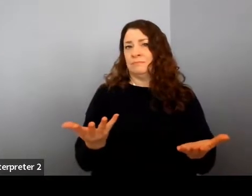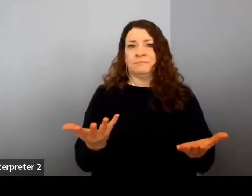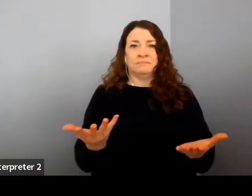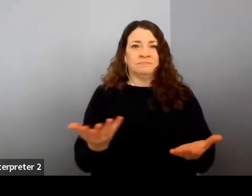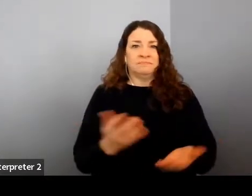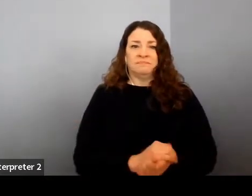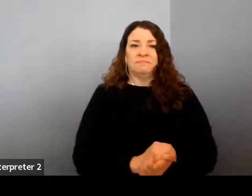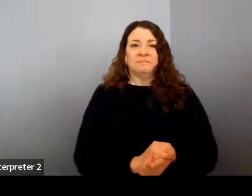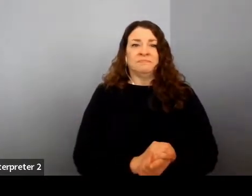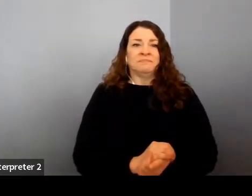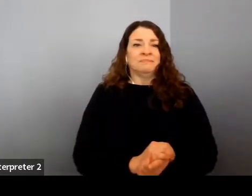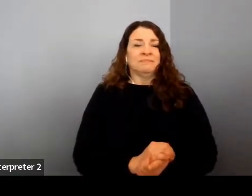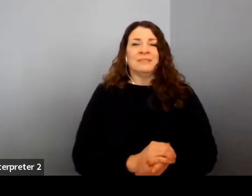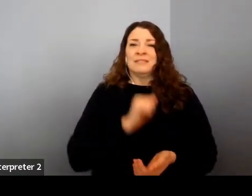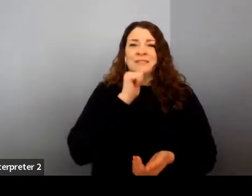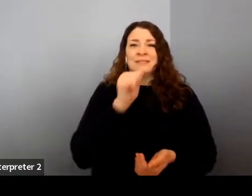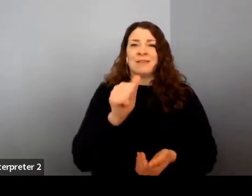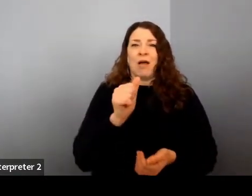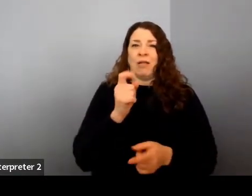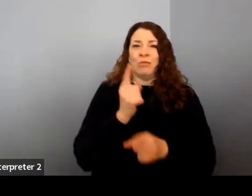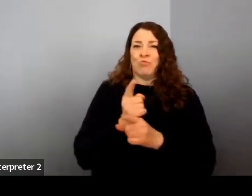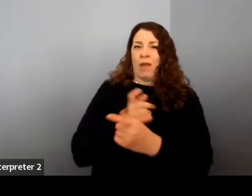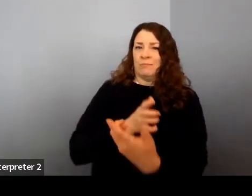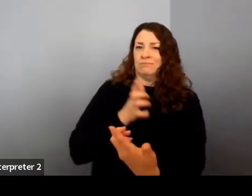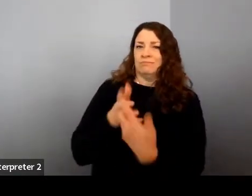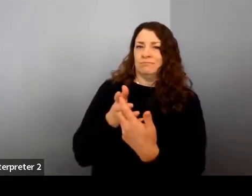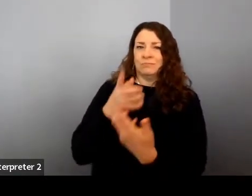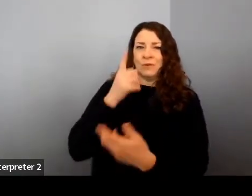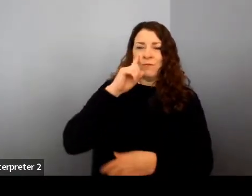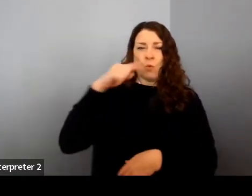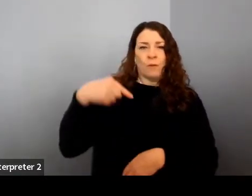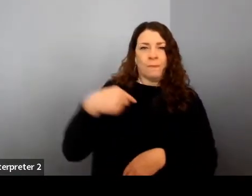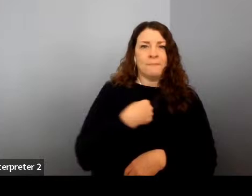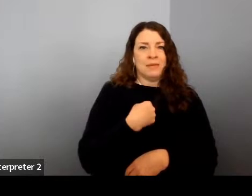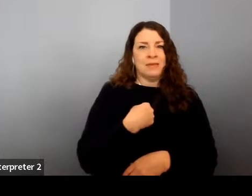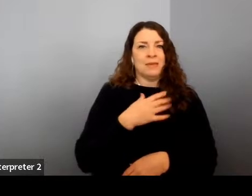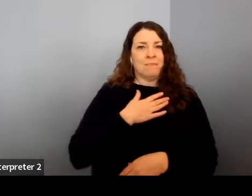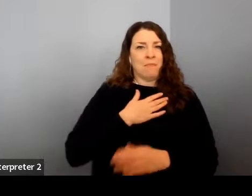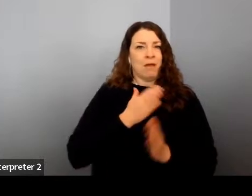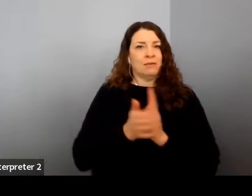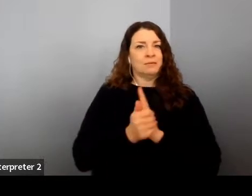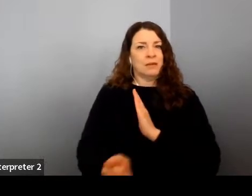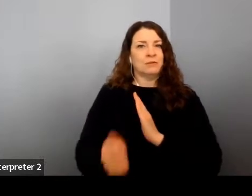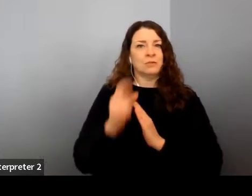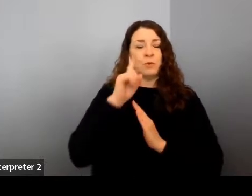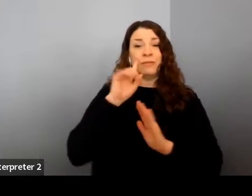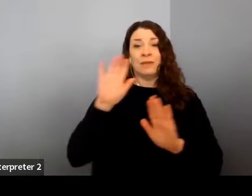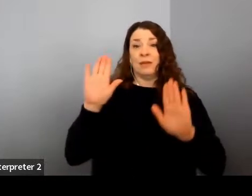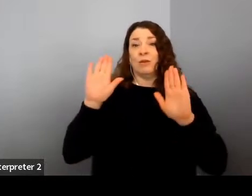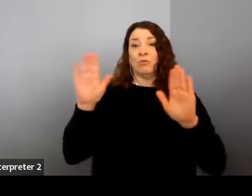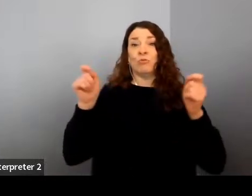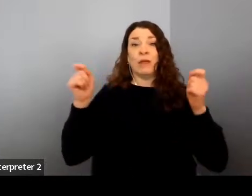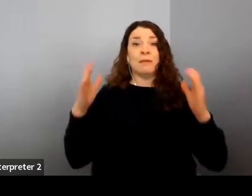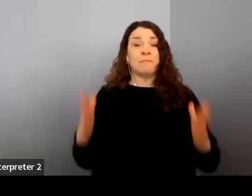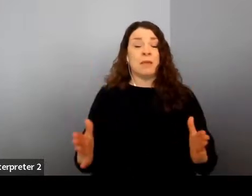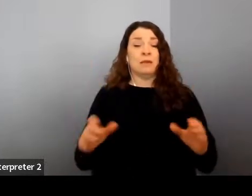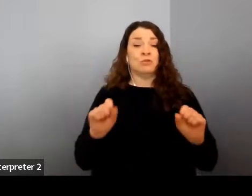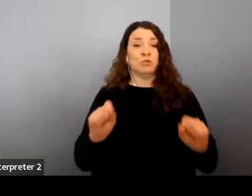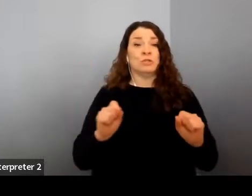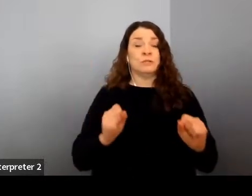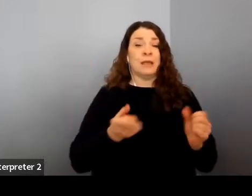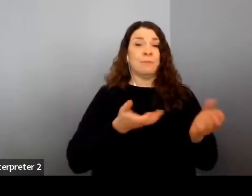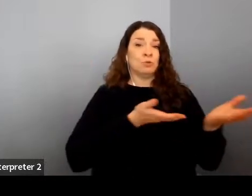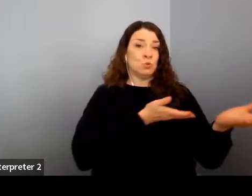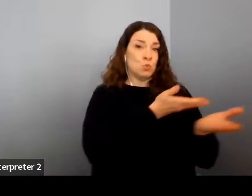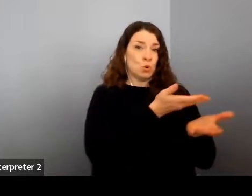depletion that are just not the right thing for me to be aimed at. And so I think a really great manager is able to work with the people